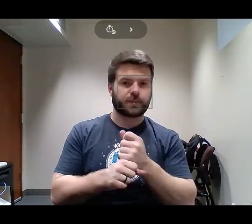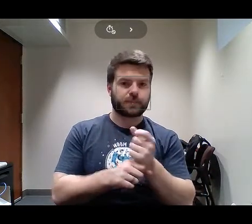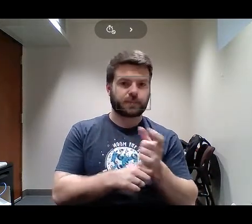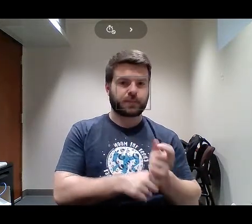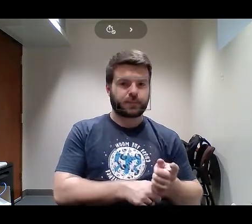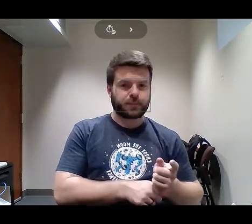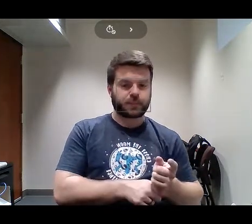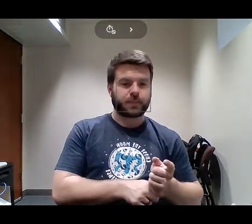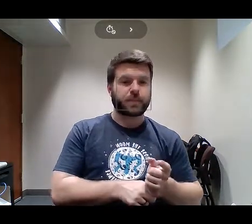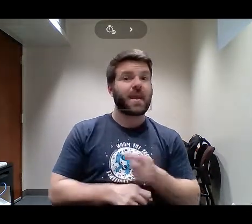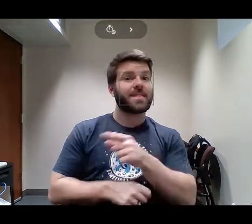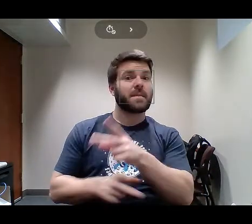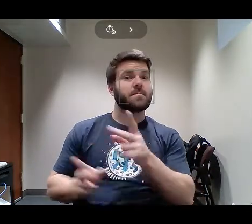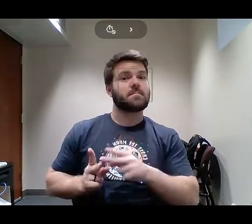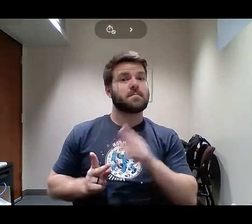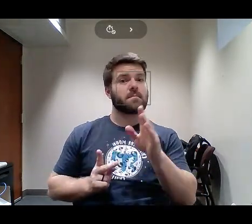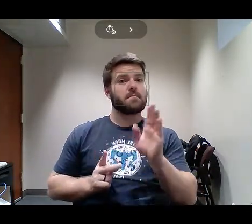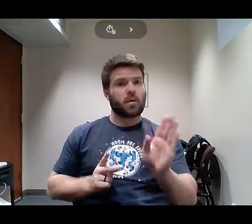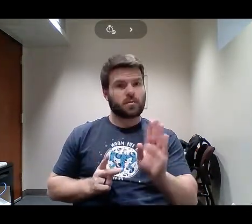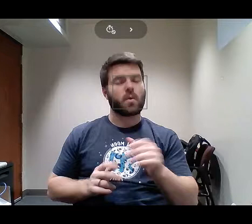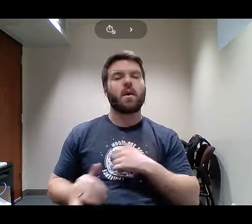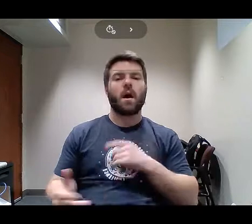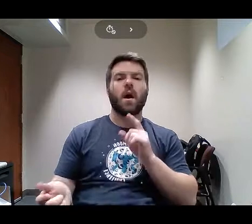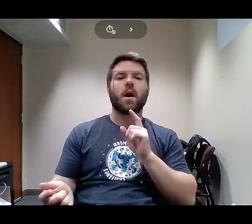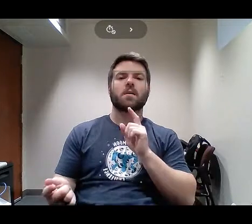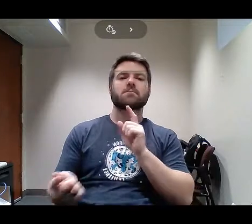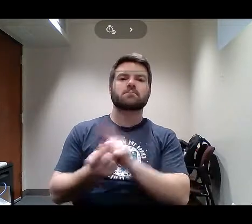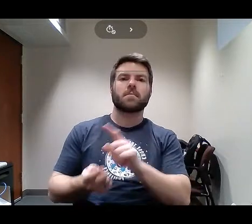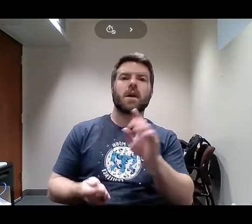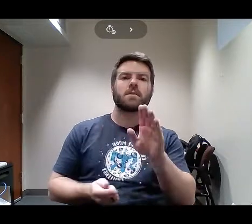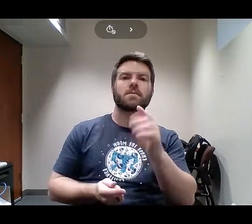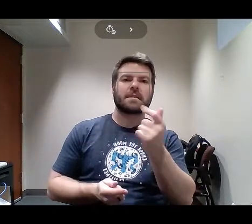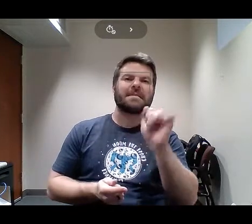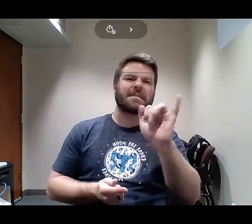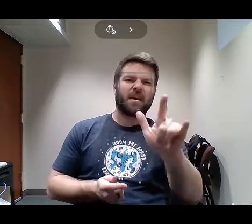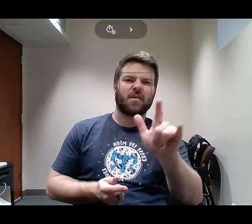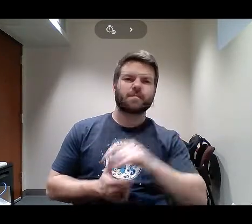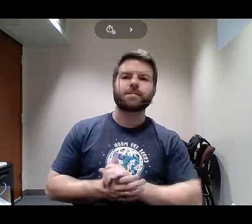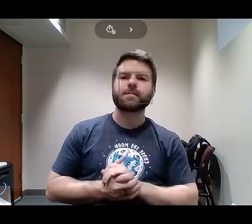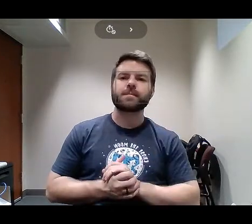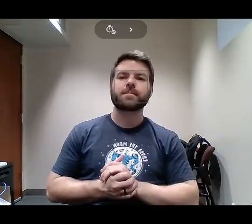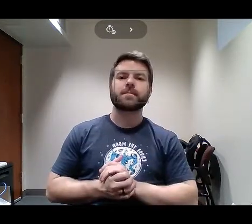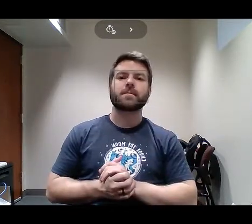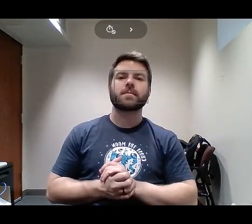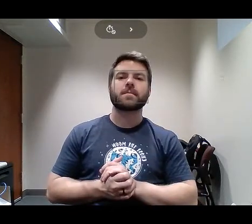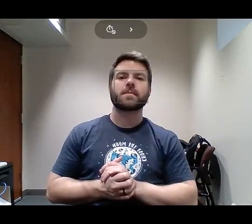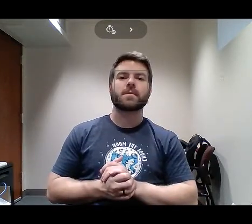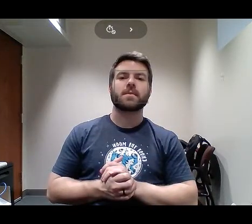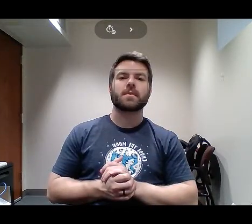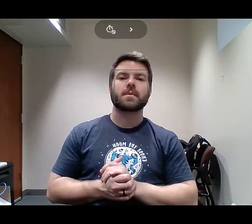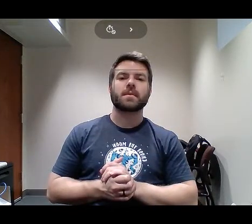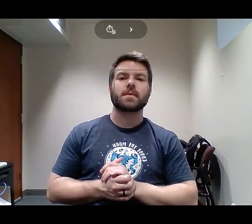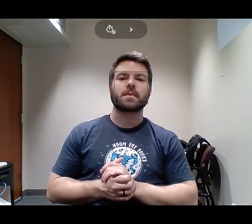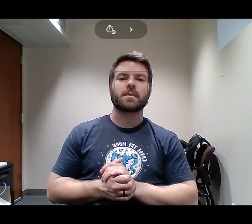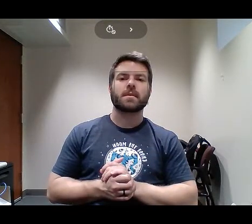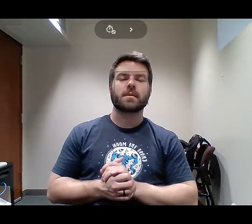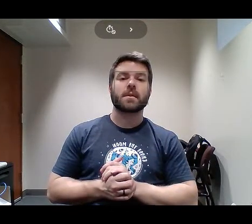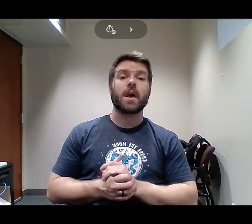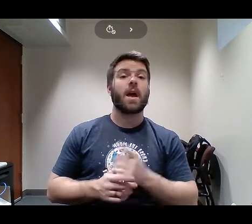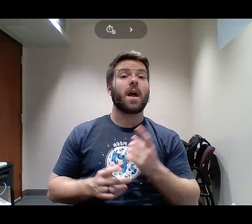Gail, who was an intern at the same TV station. And once we became friends, we'd say, Oh my God, I can't believe it. You're making $22,000 and